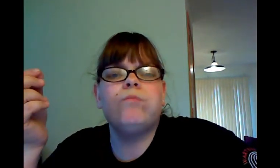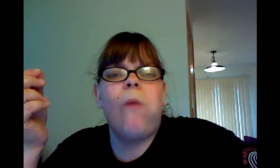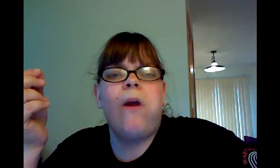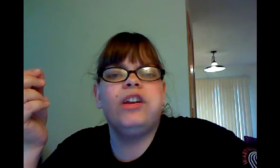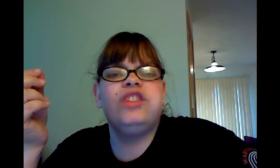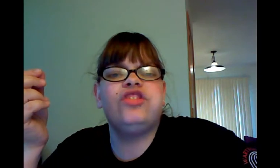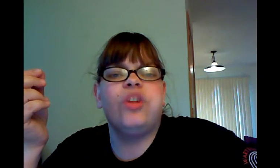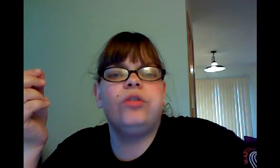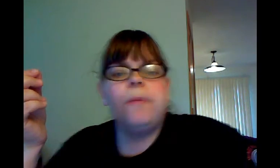I need salt.